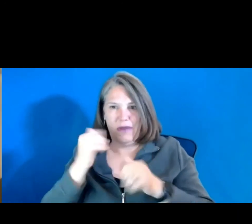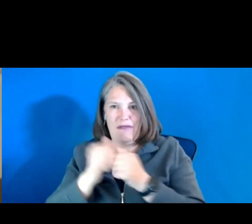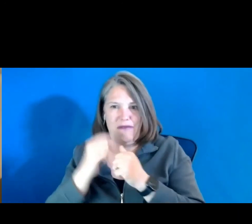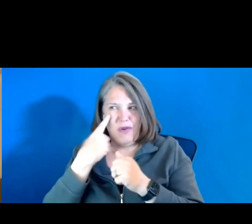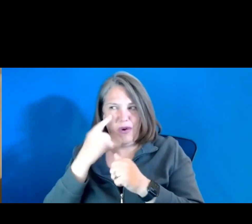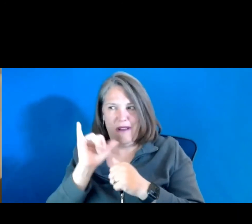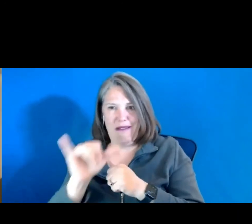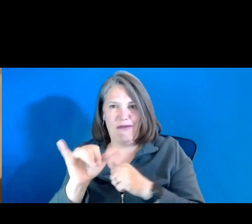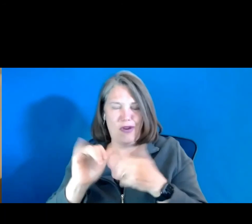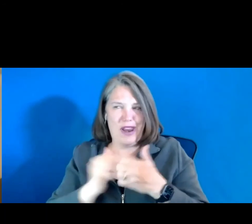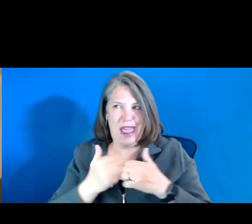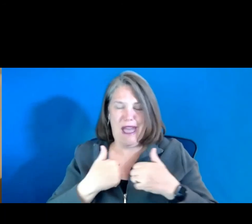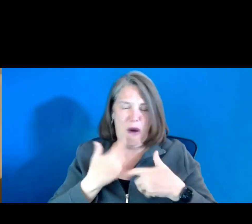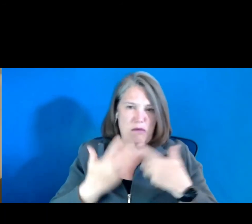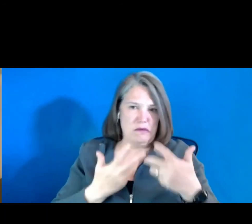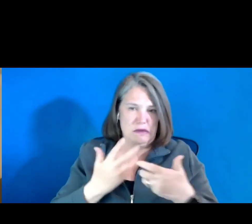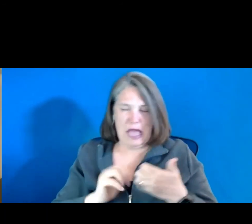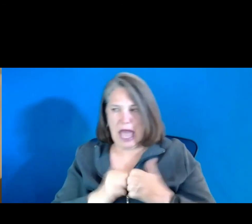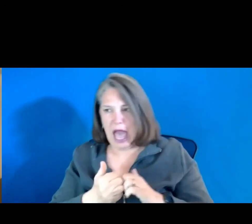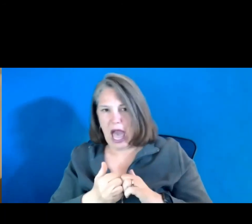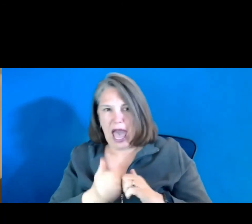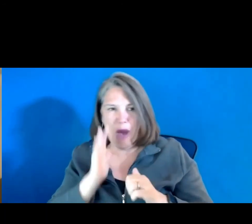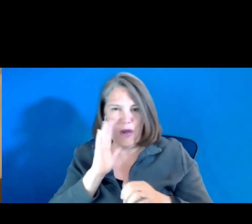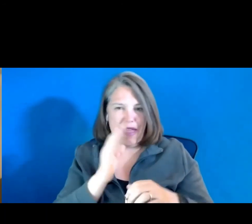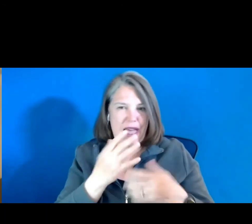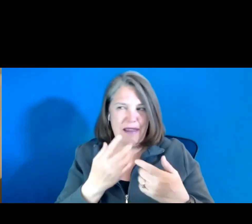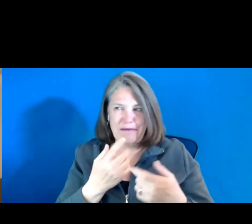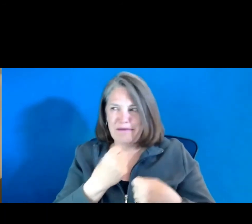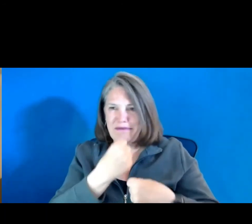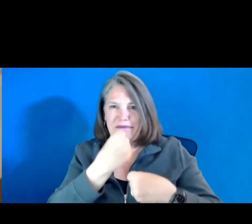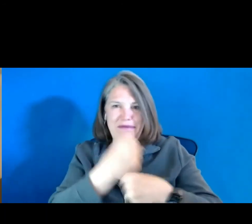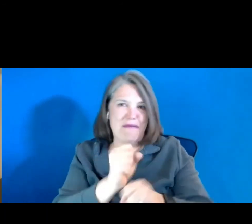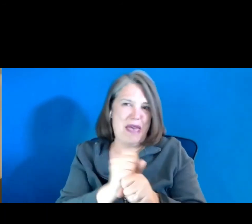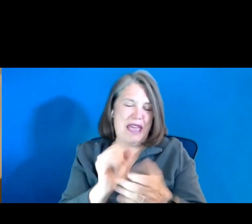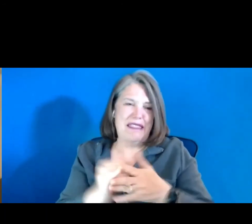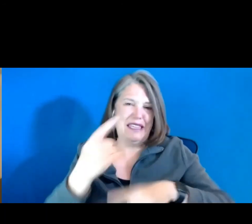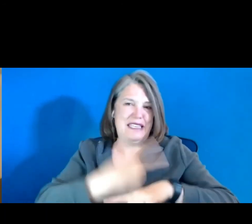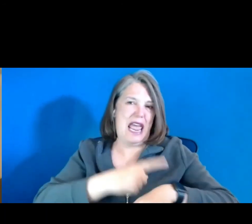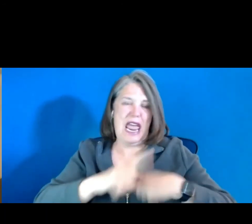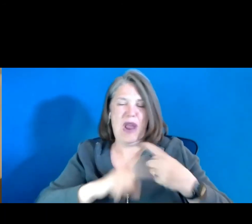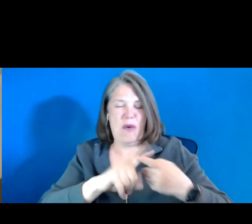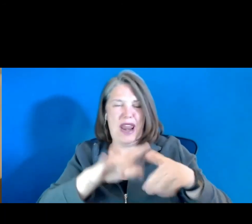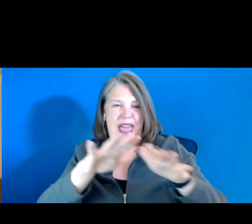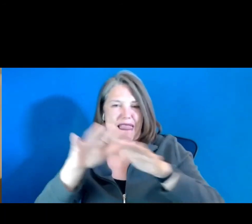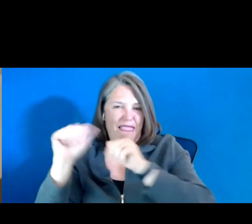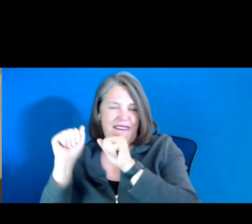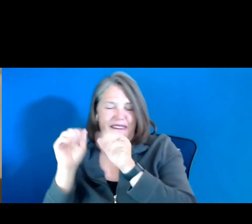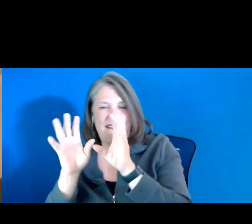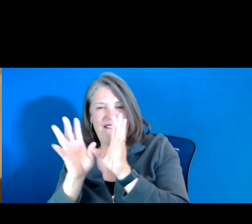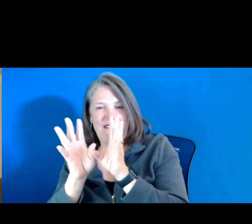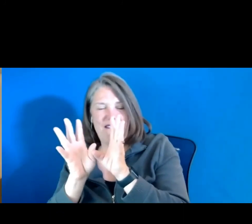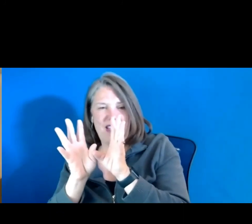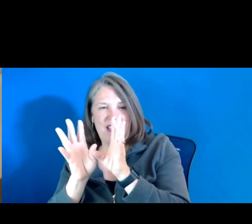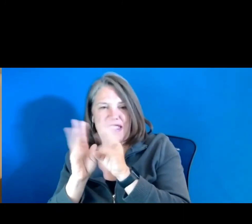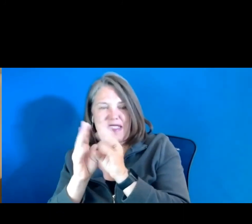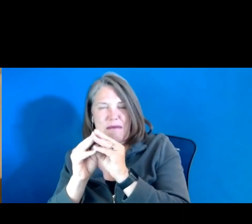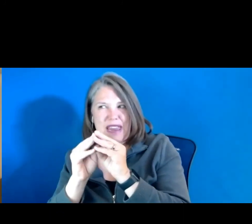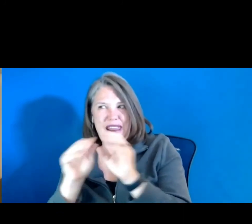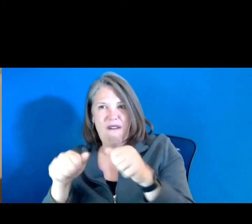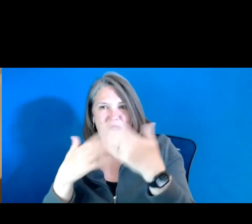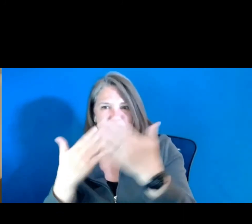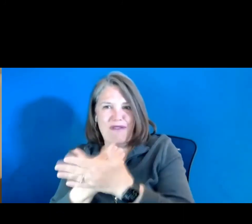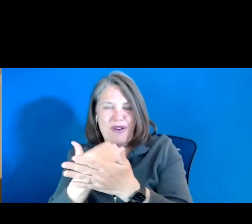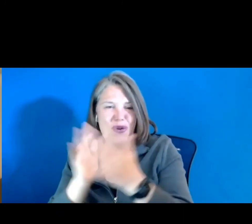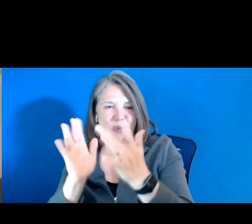going to make, you know, how am I going to make this day, when I come away from the annual meeting, offer new connections that I